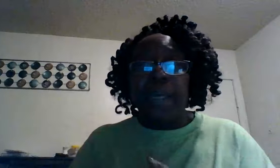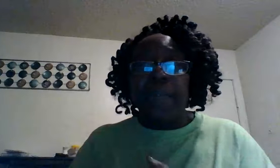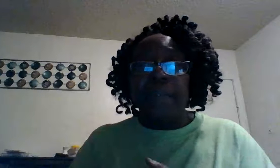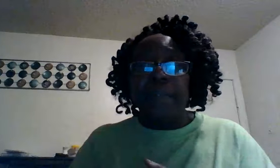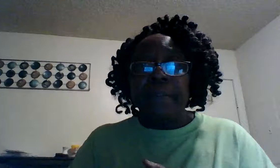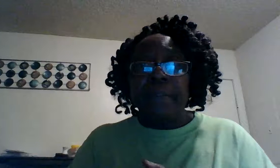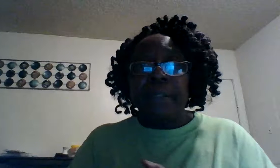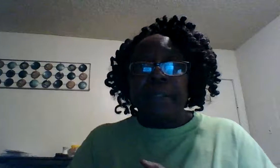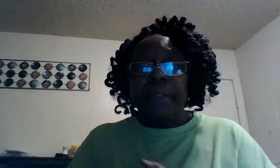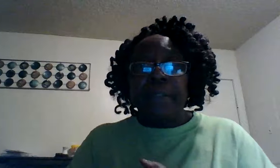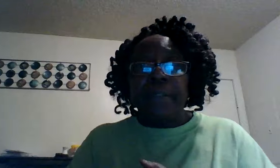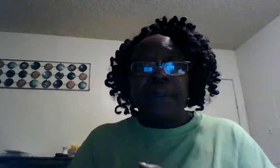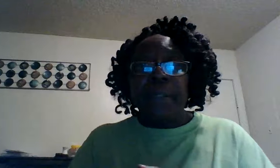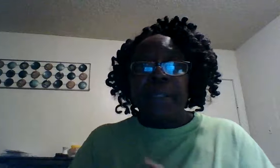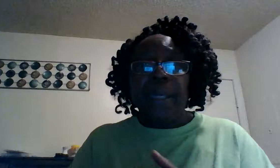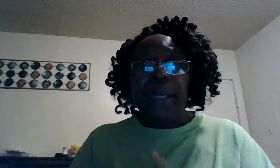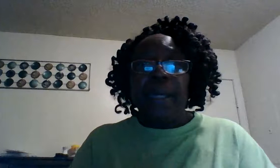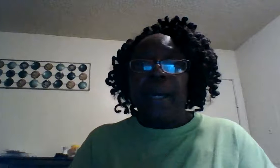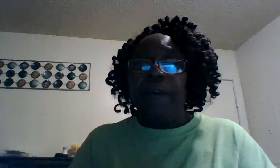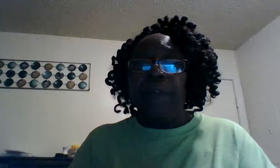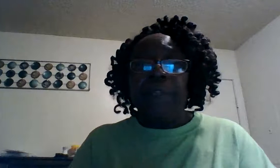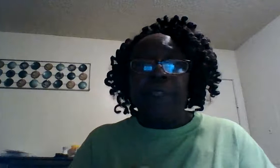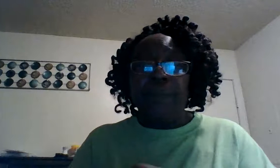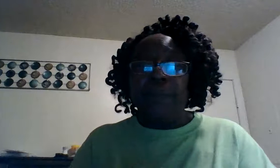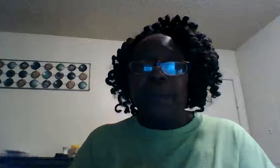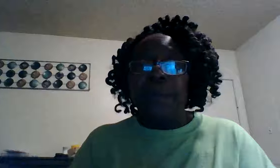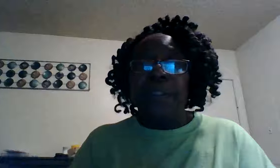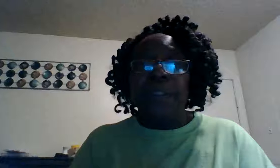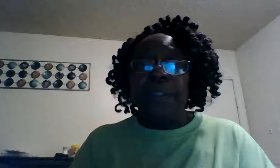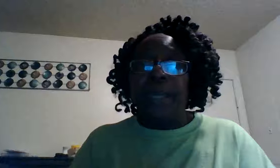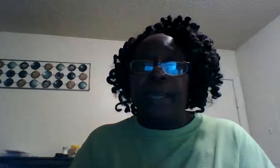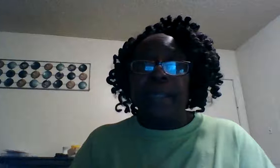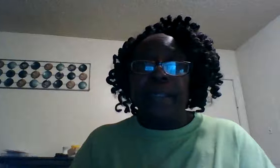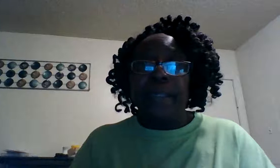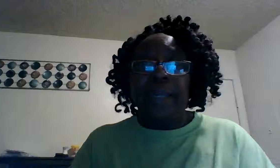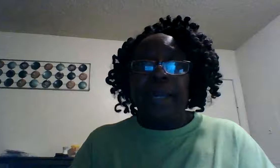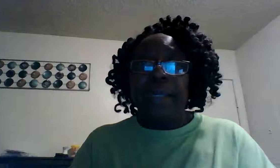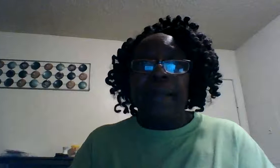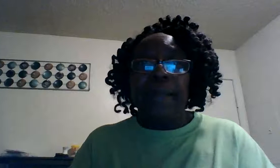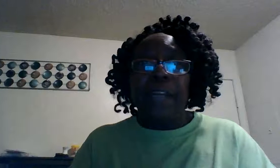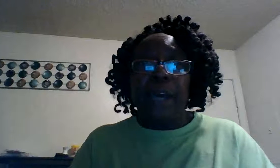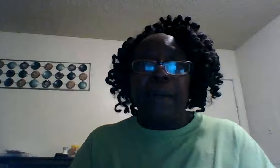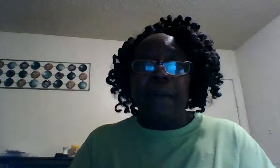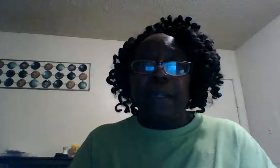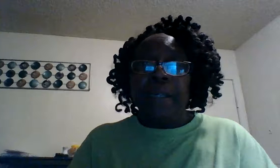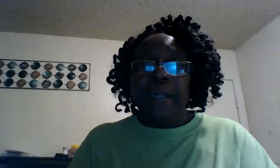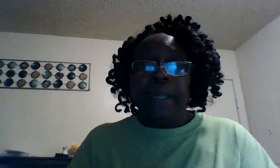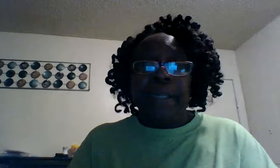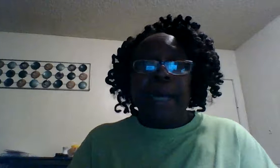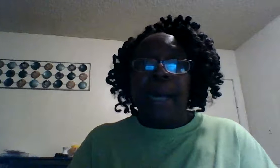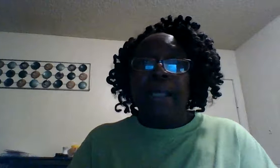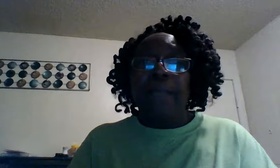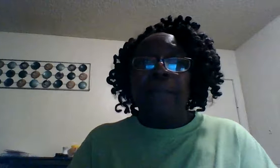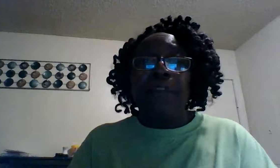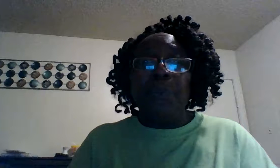so we thank God for his word today and I love y'all and God love you